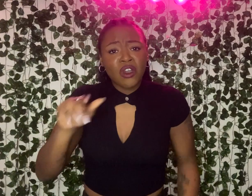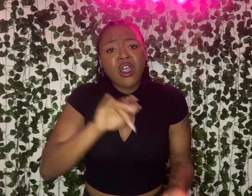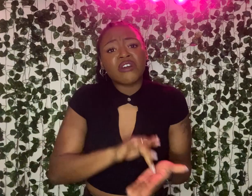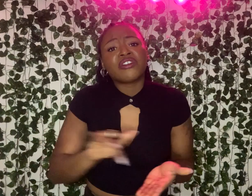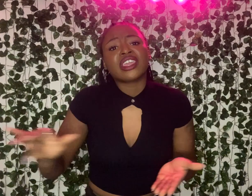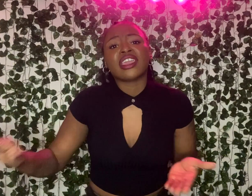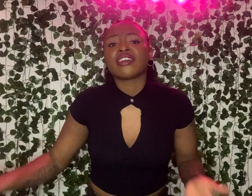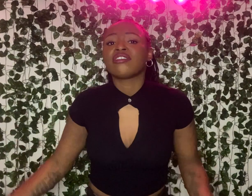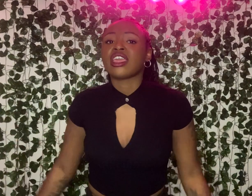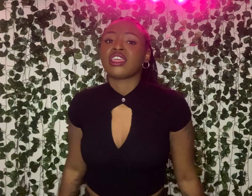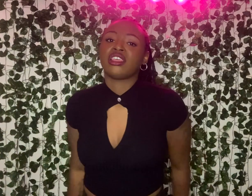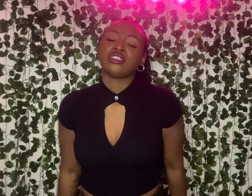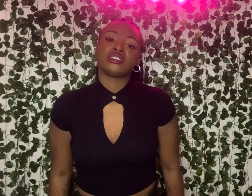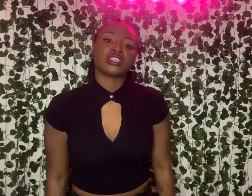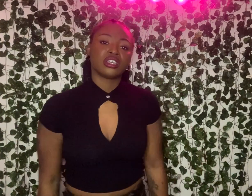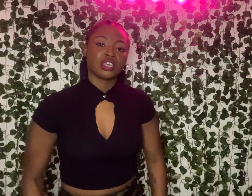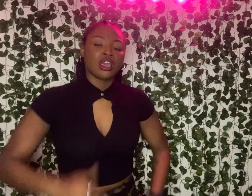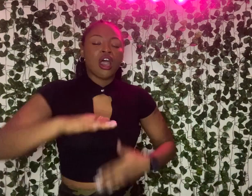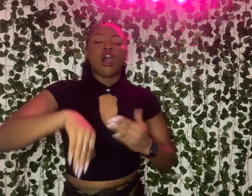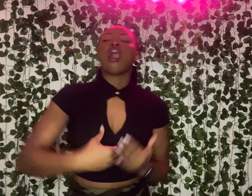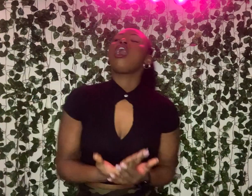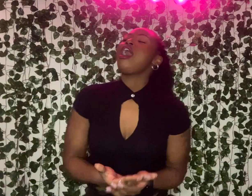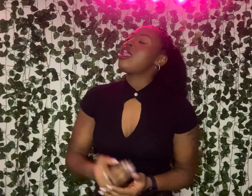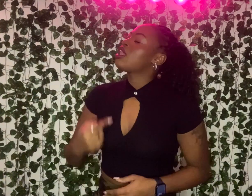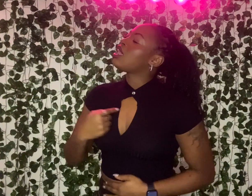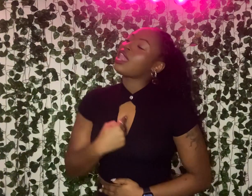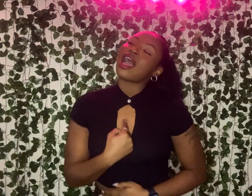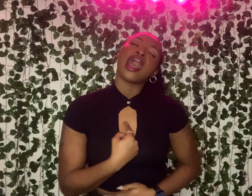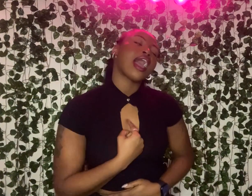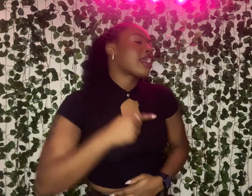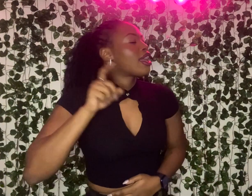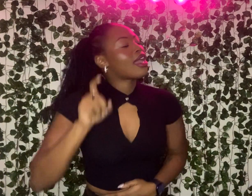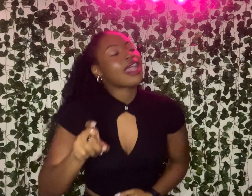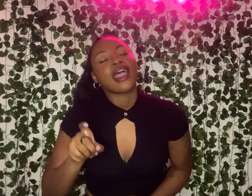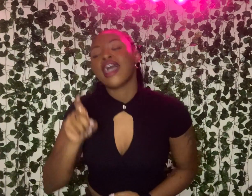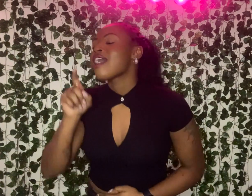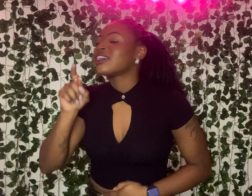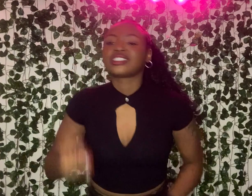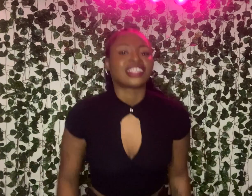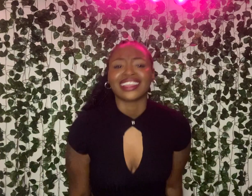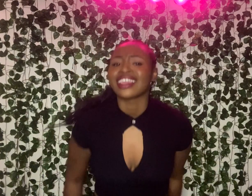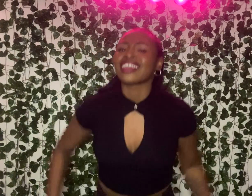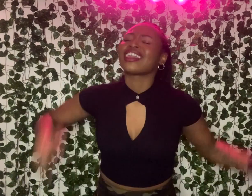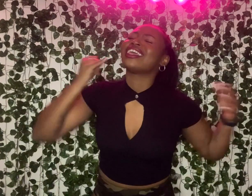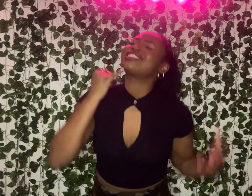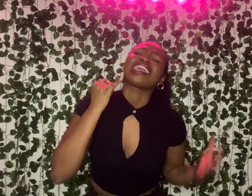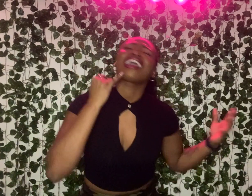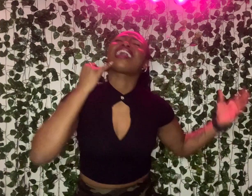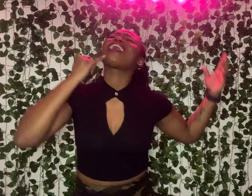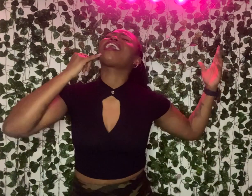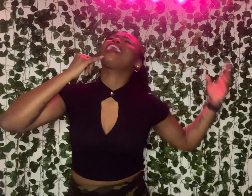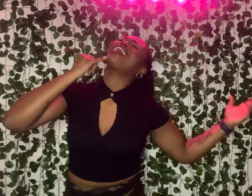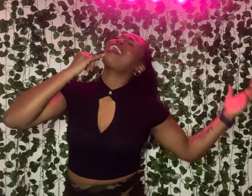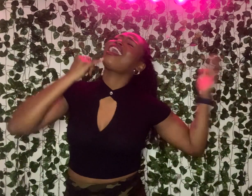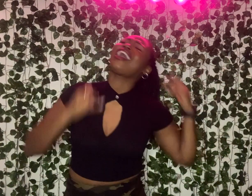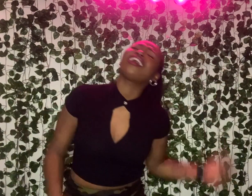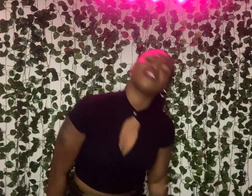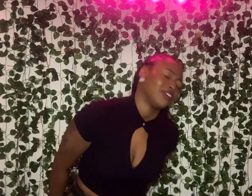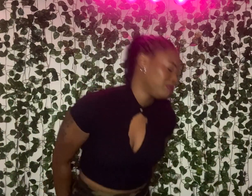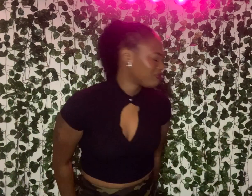for forgiveness. All I ask is if